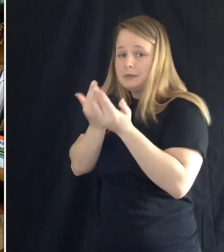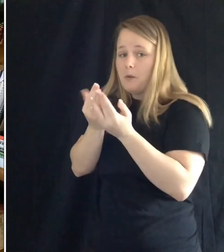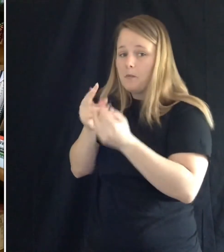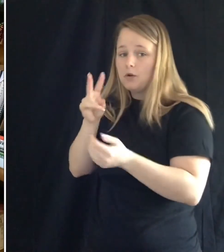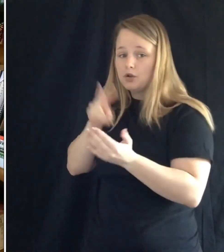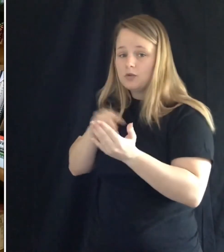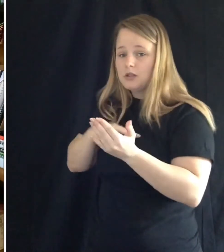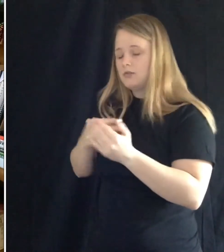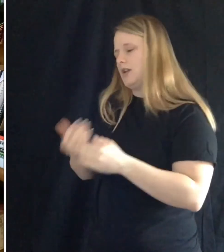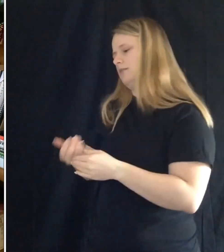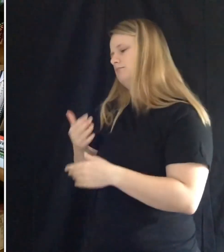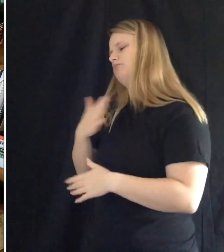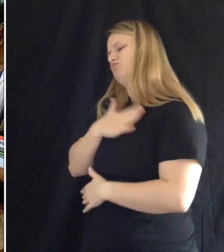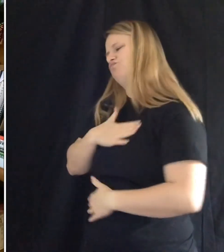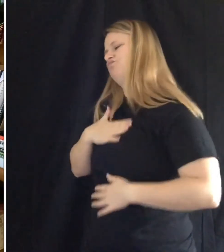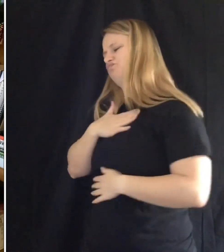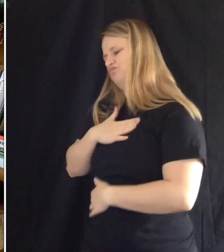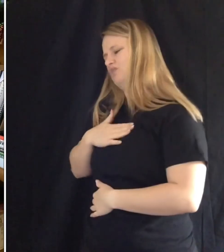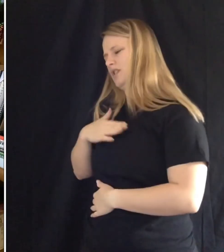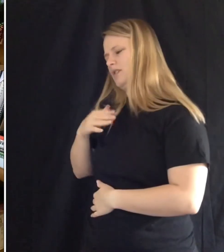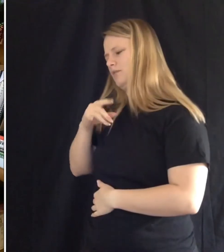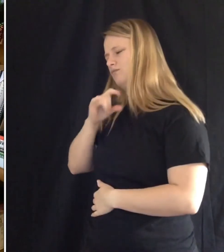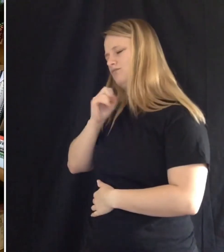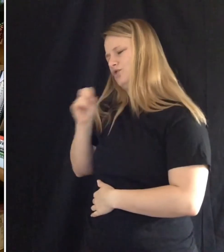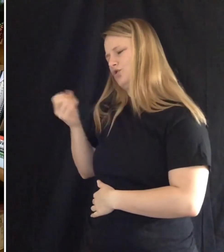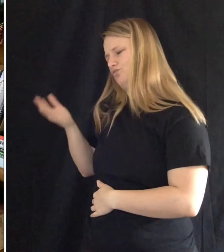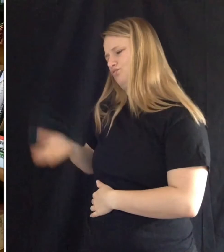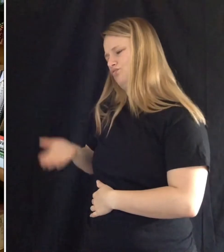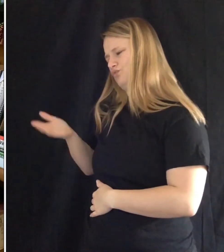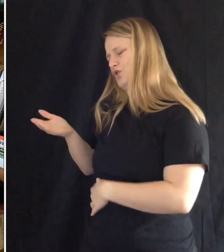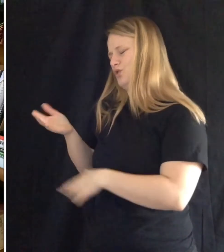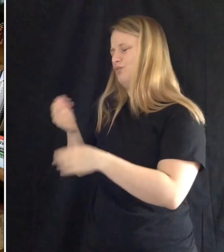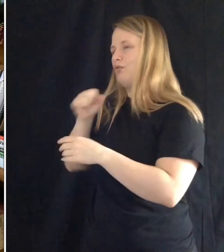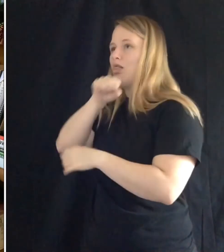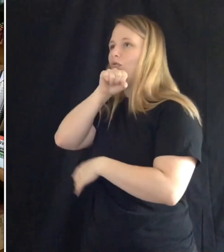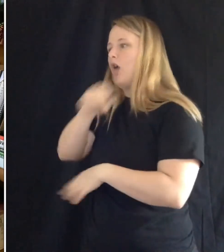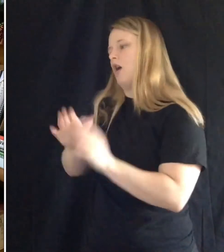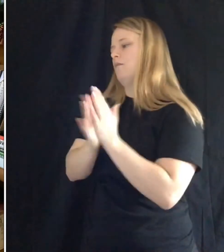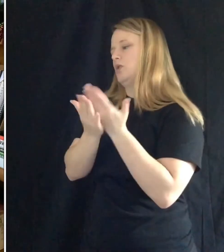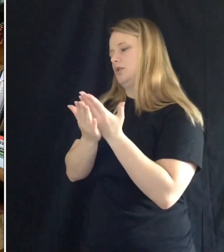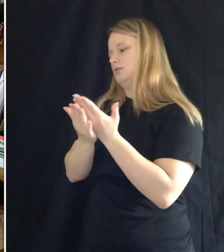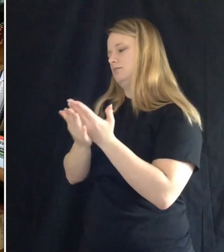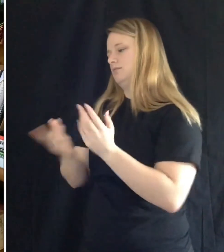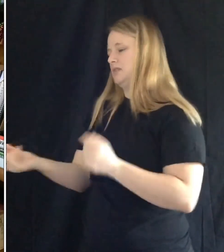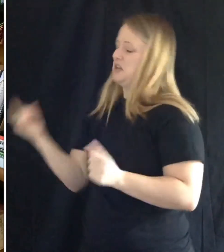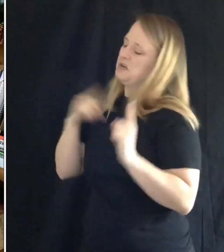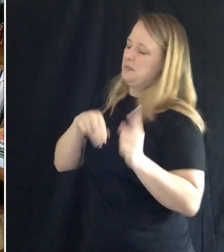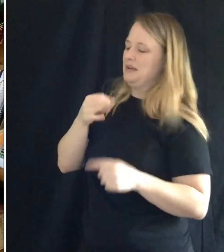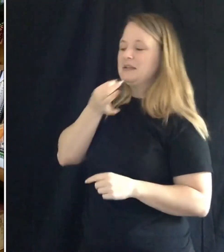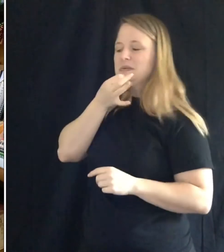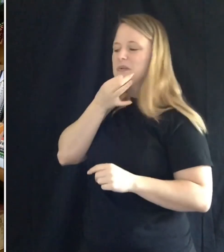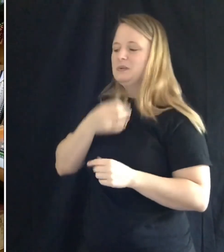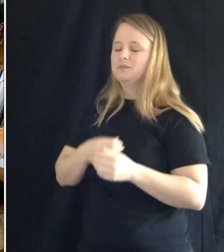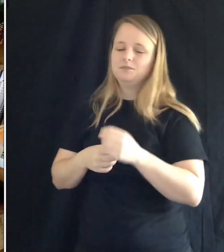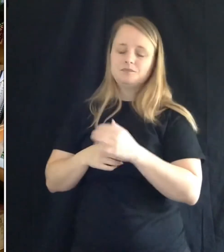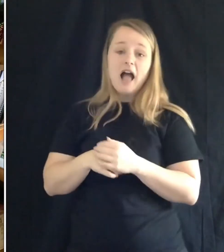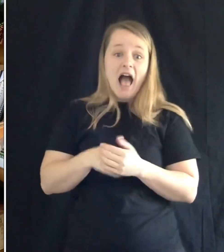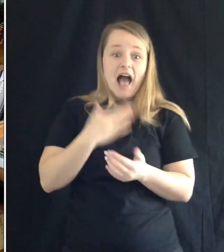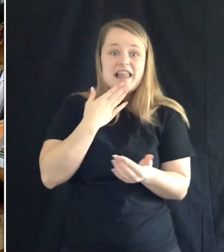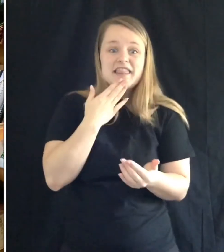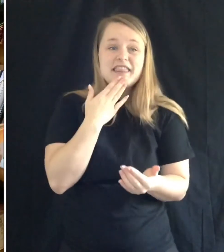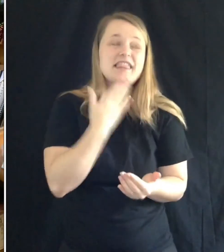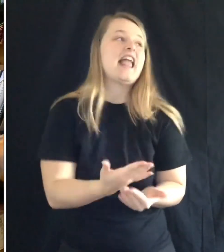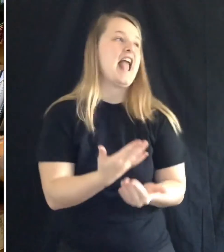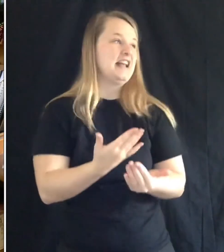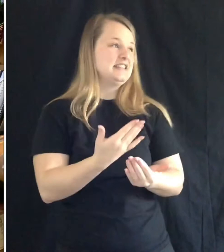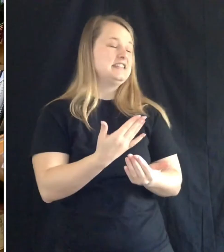said, I'm glad to know that Froggy loves books. Come again soon. Thanks, said Froggy. Books are the